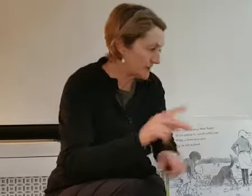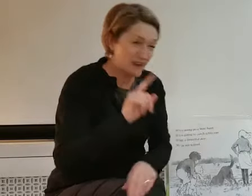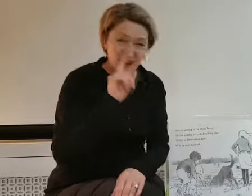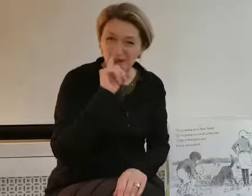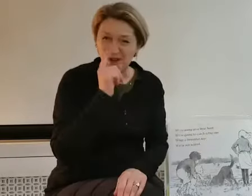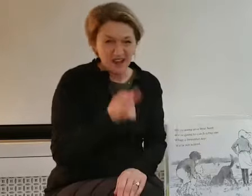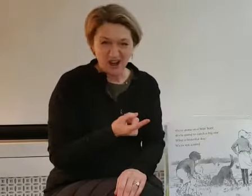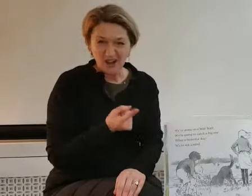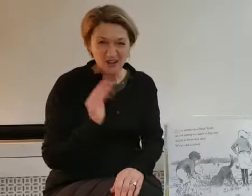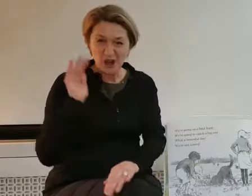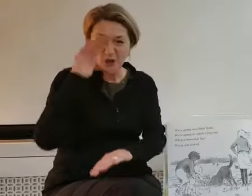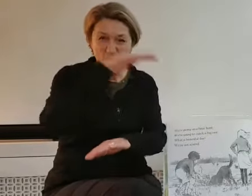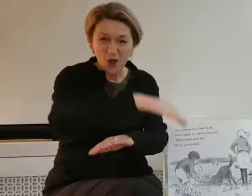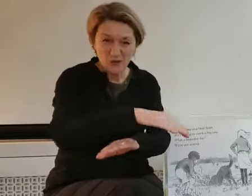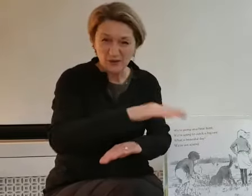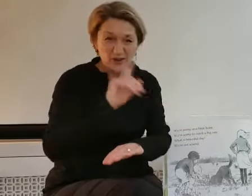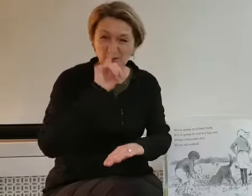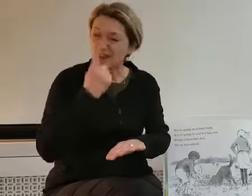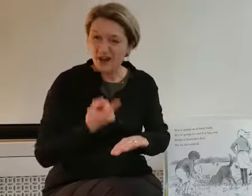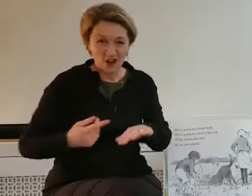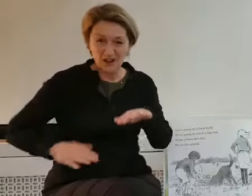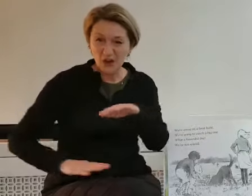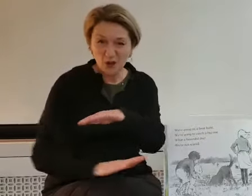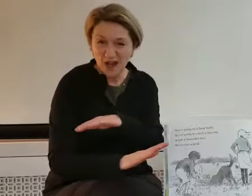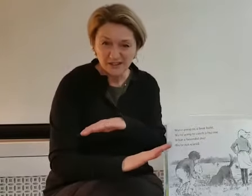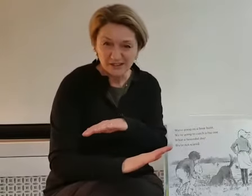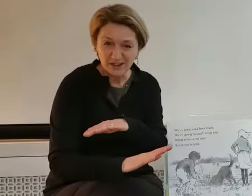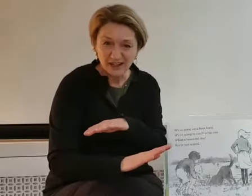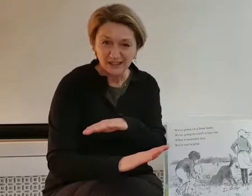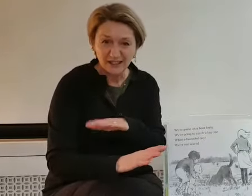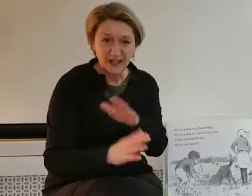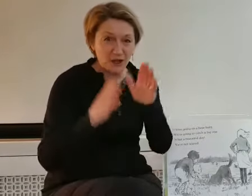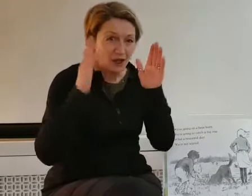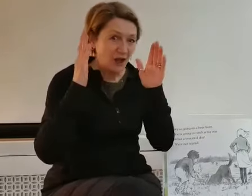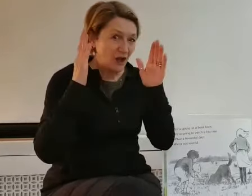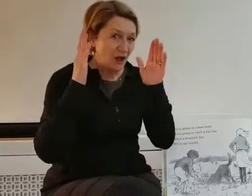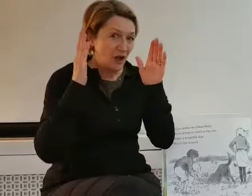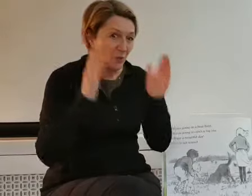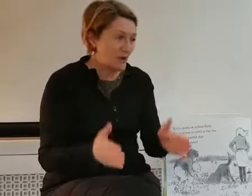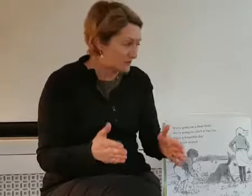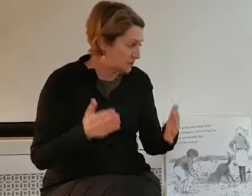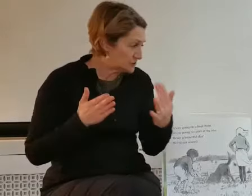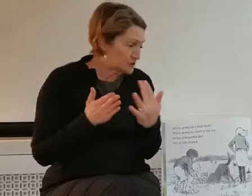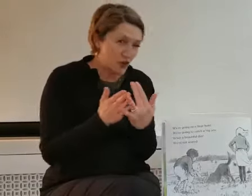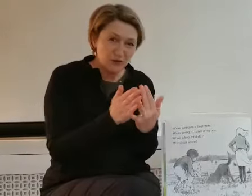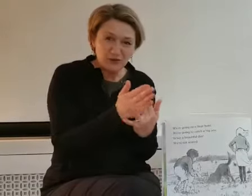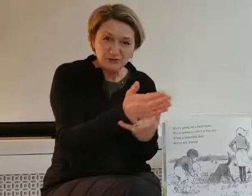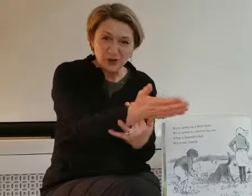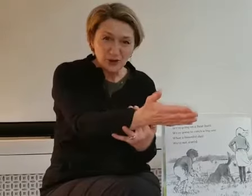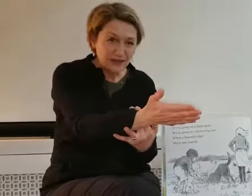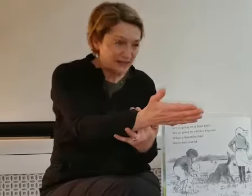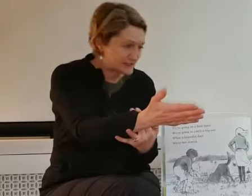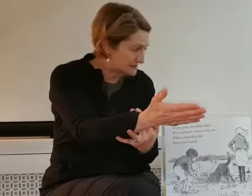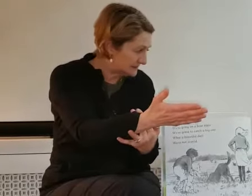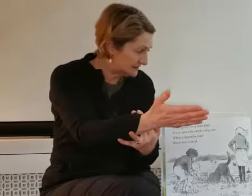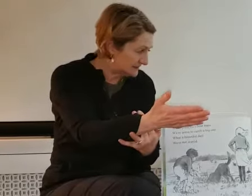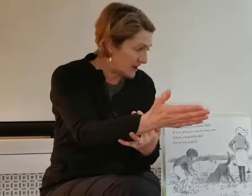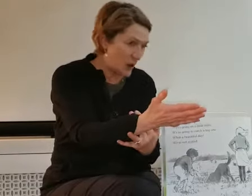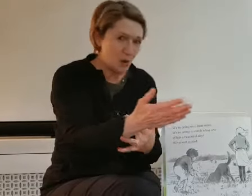We can't go over it. We can't go under it. We've got to go through it. Oh